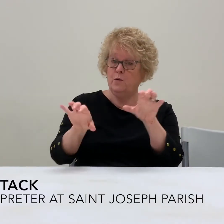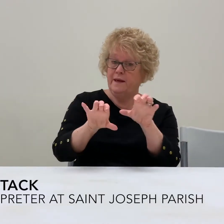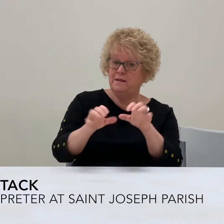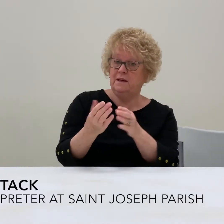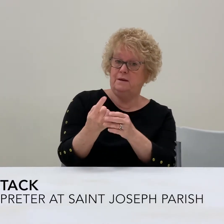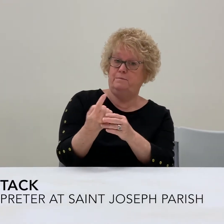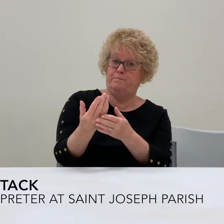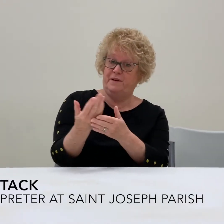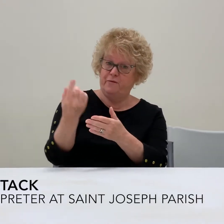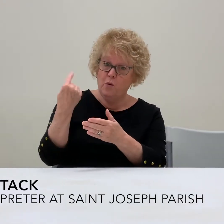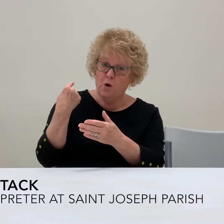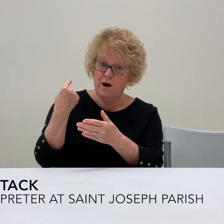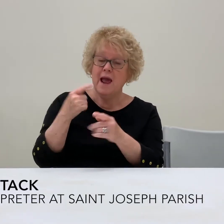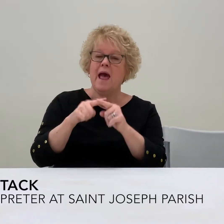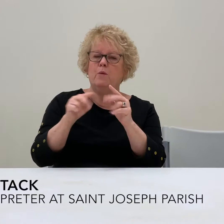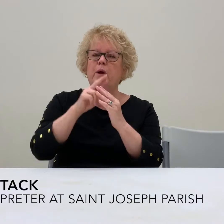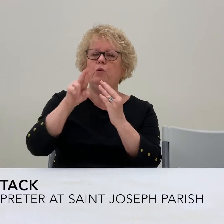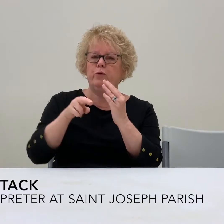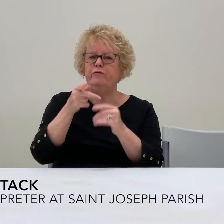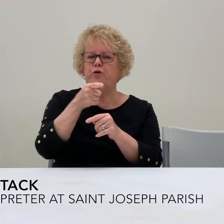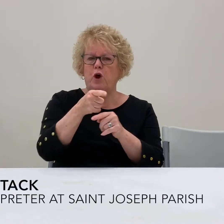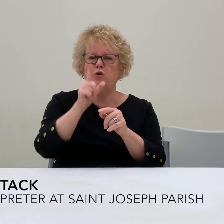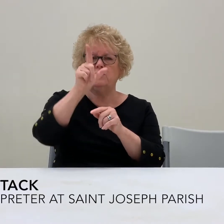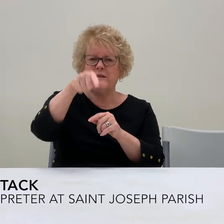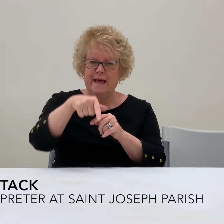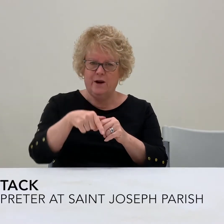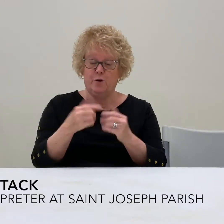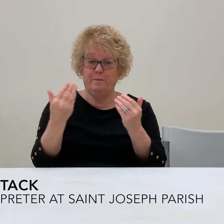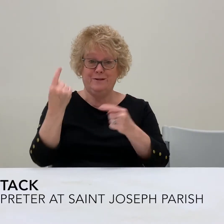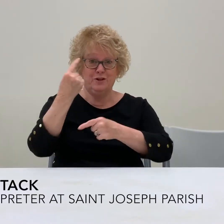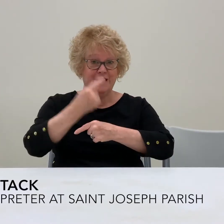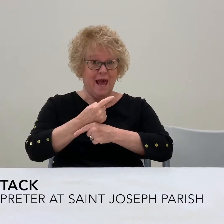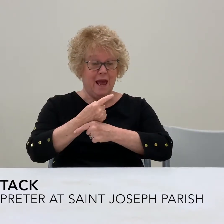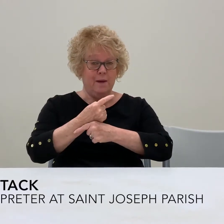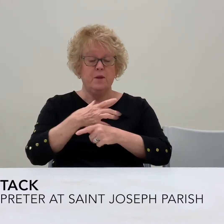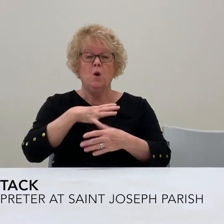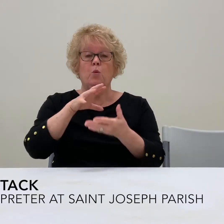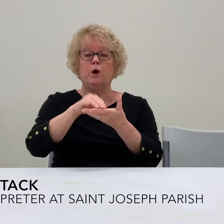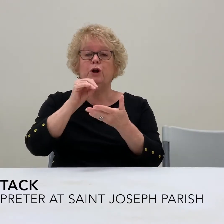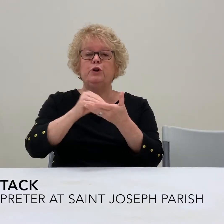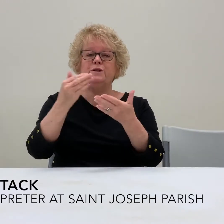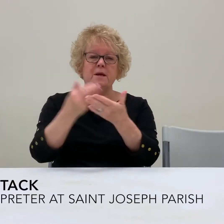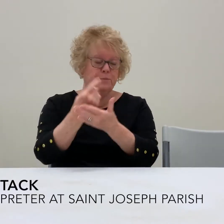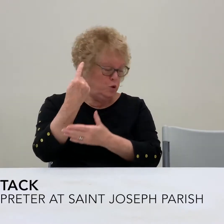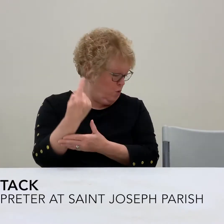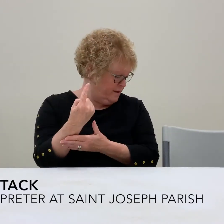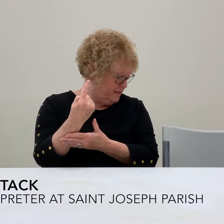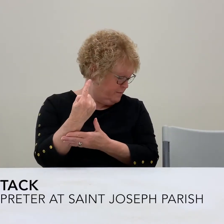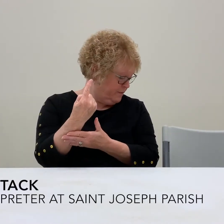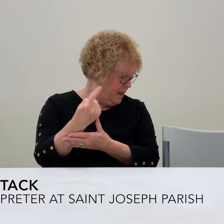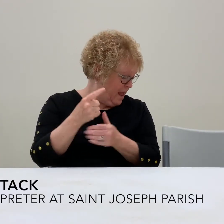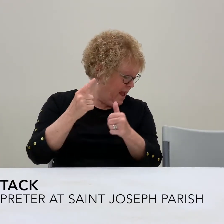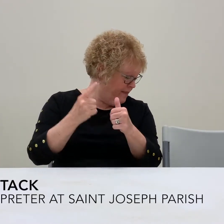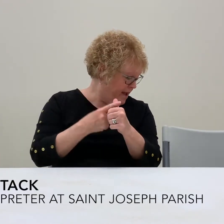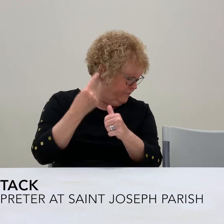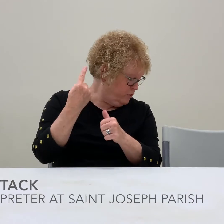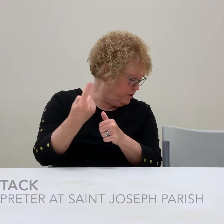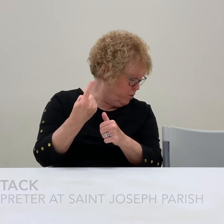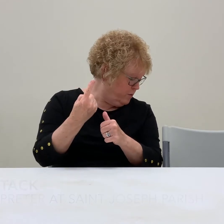we did before, and we will review those later. But today, we're going to learn some new ones. And that first one